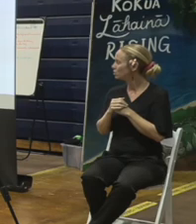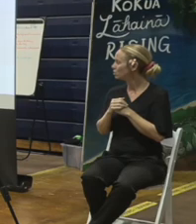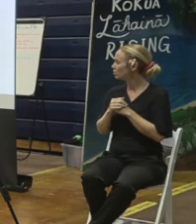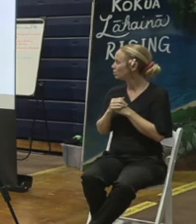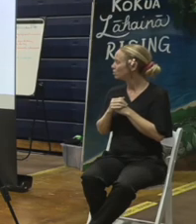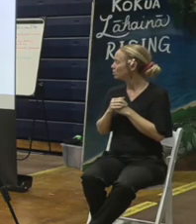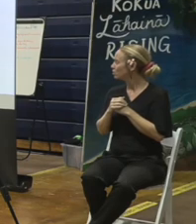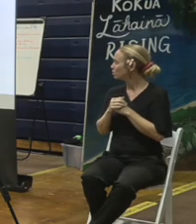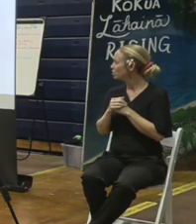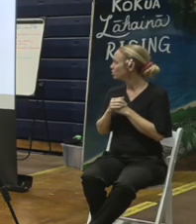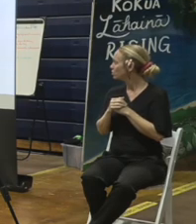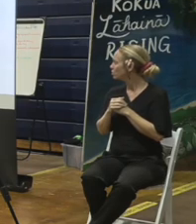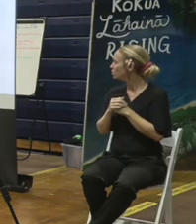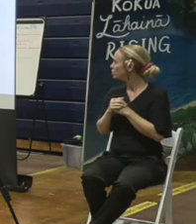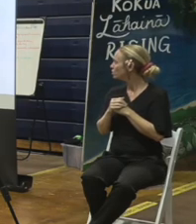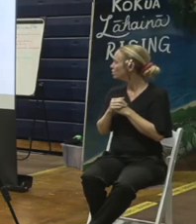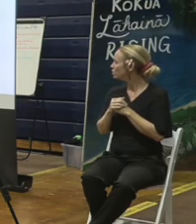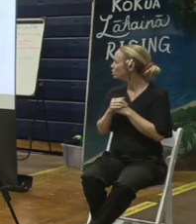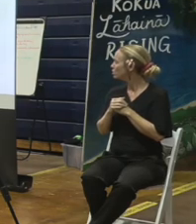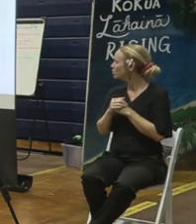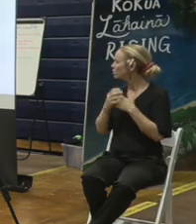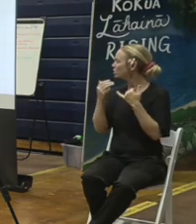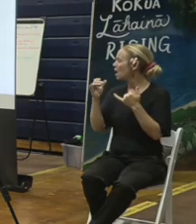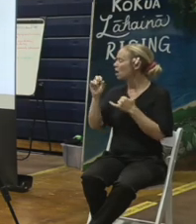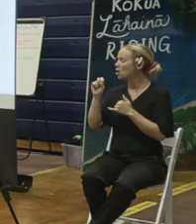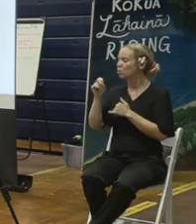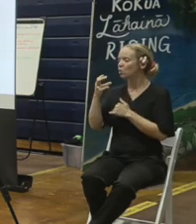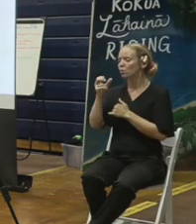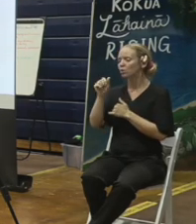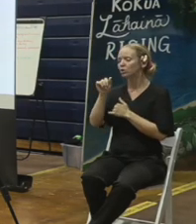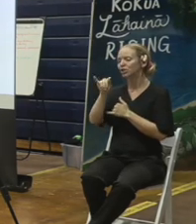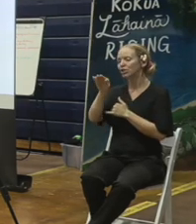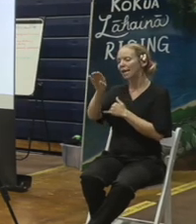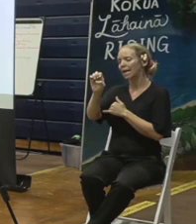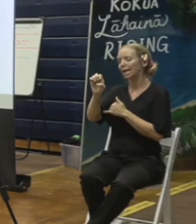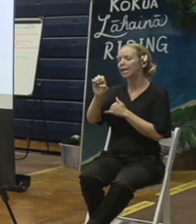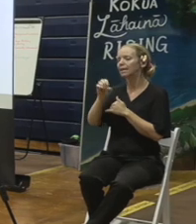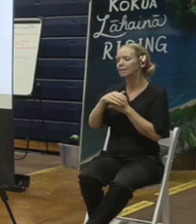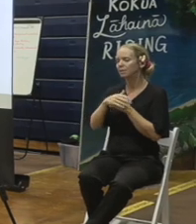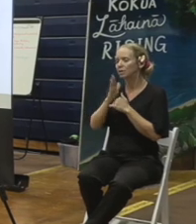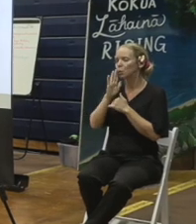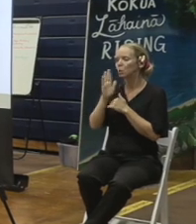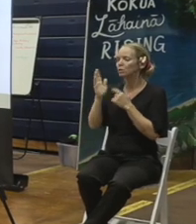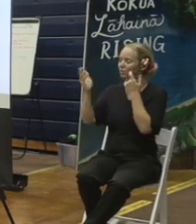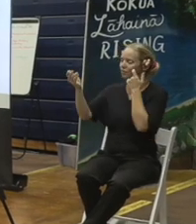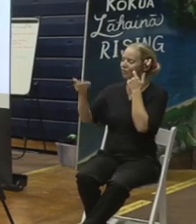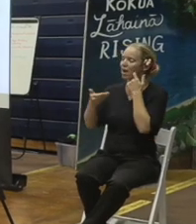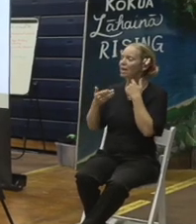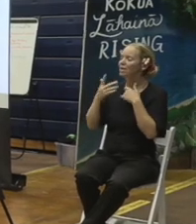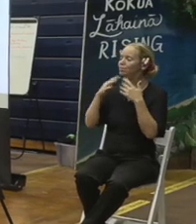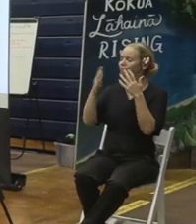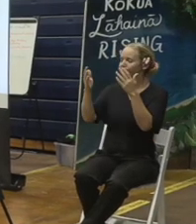talk about the next part of our information tonight, we have